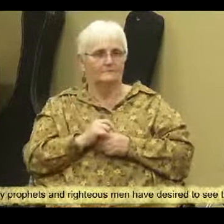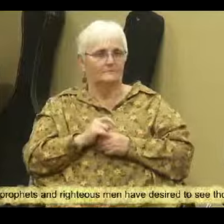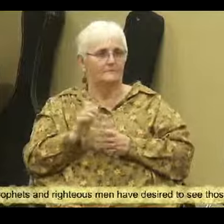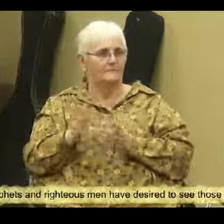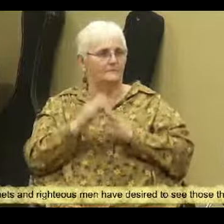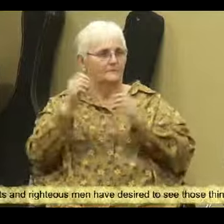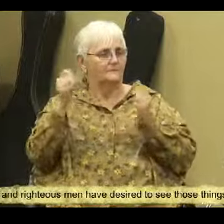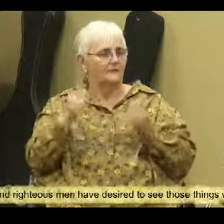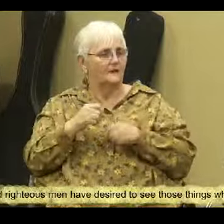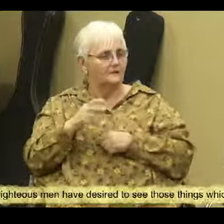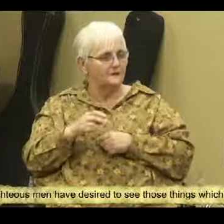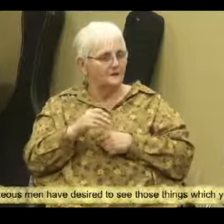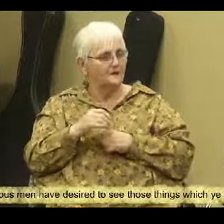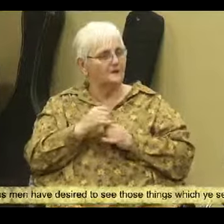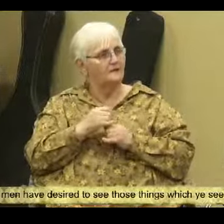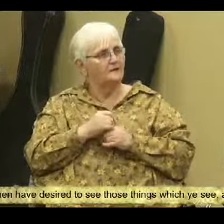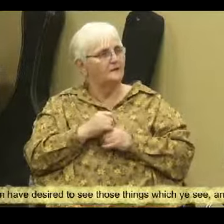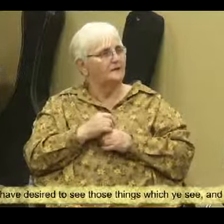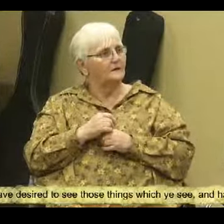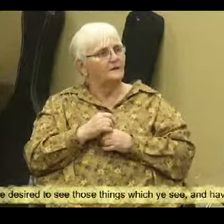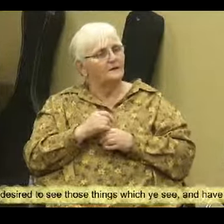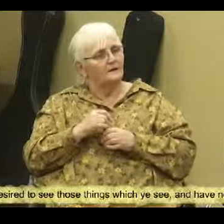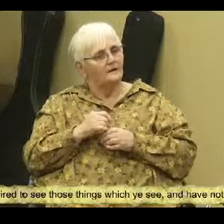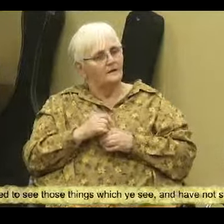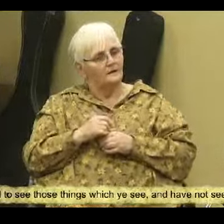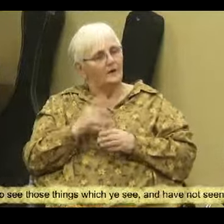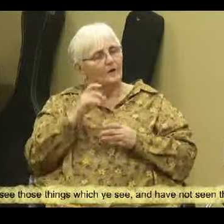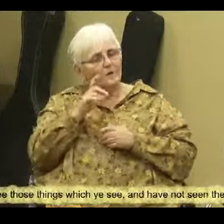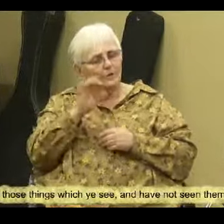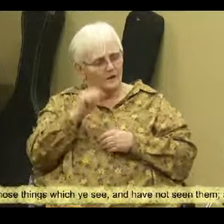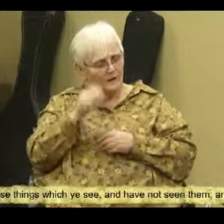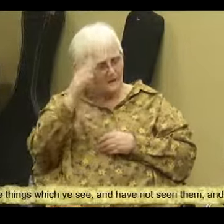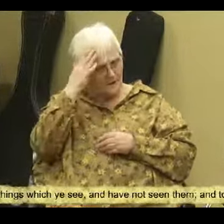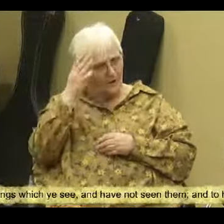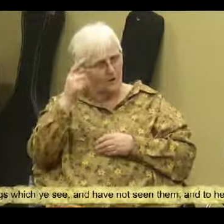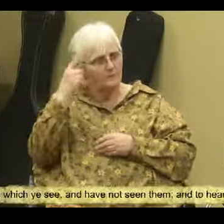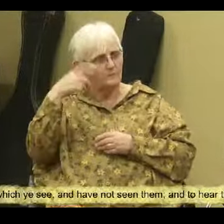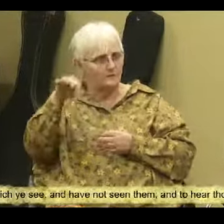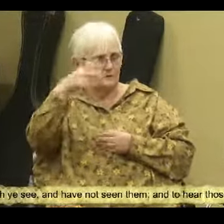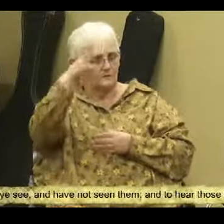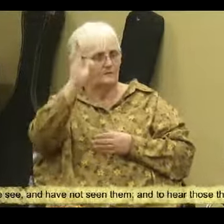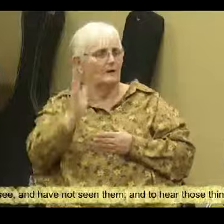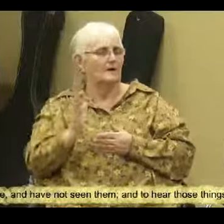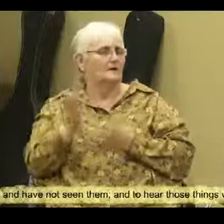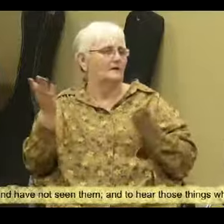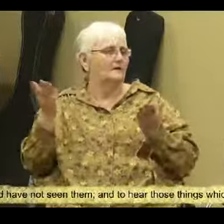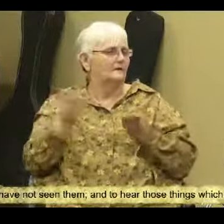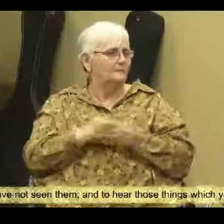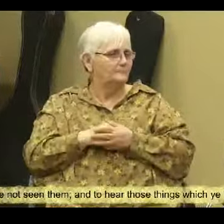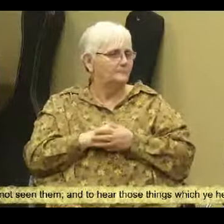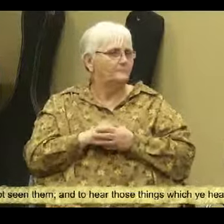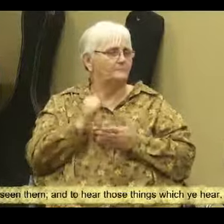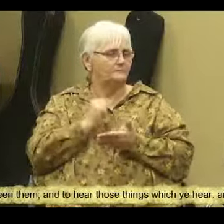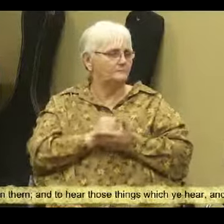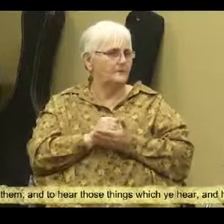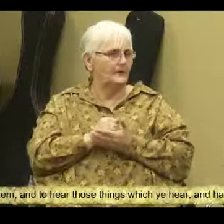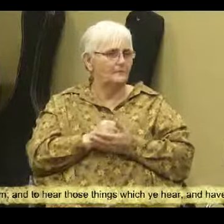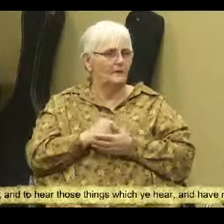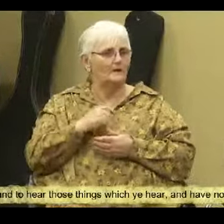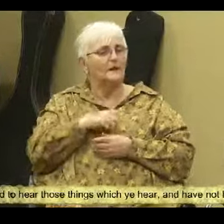see the bottom line is who can know the mysteries of God amen and it's those who want